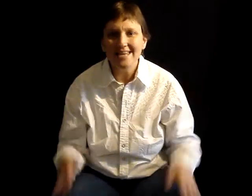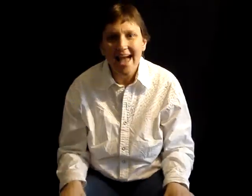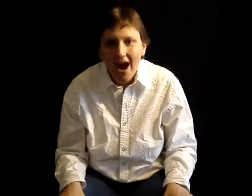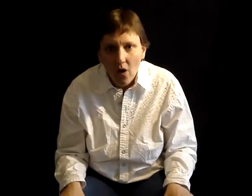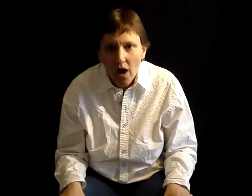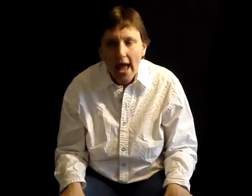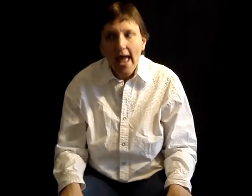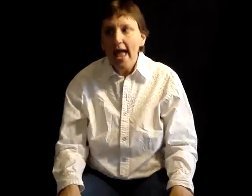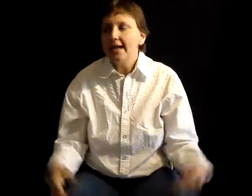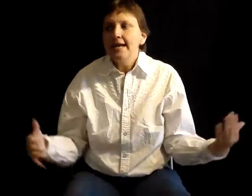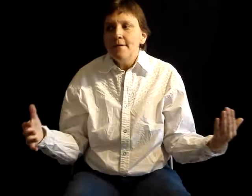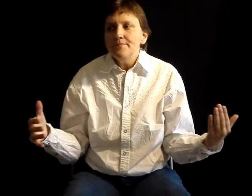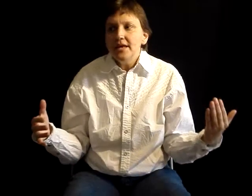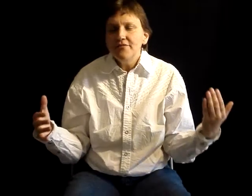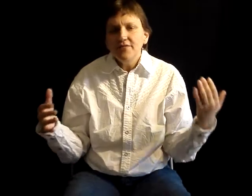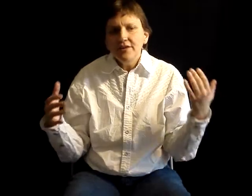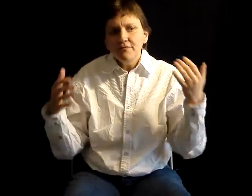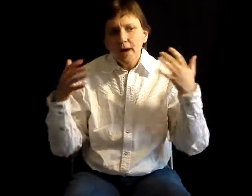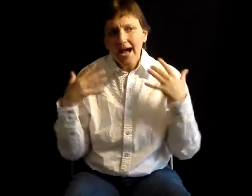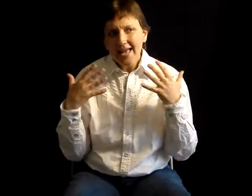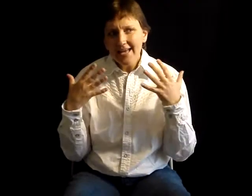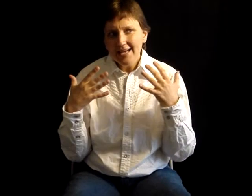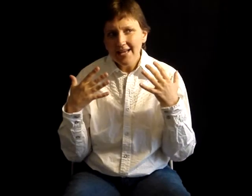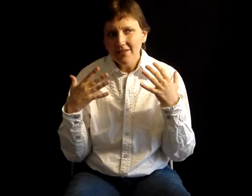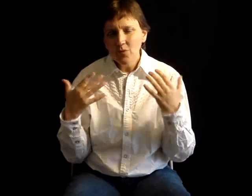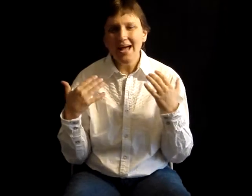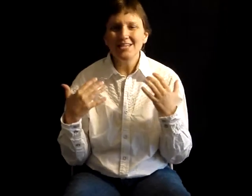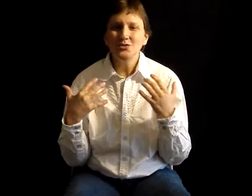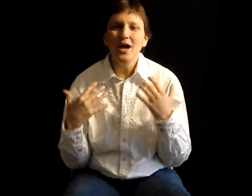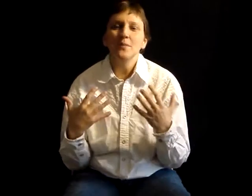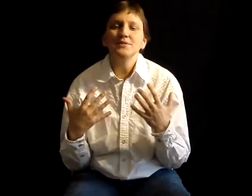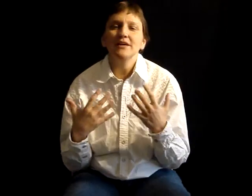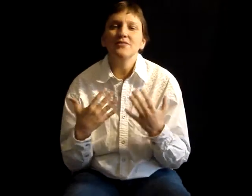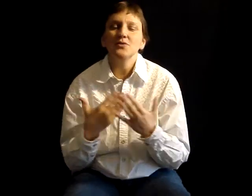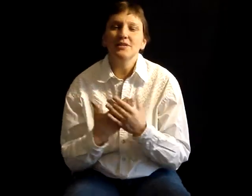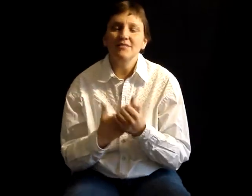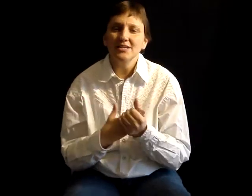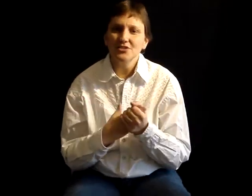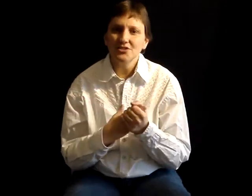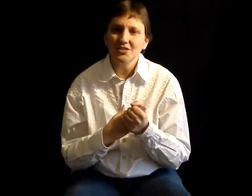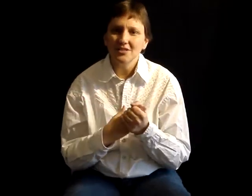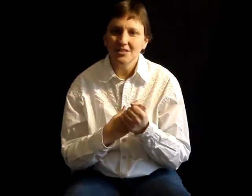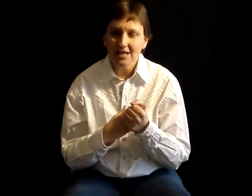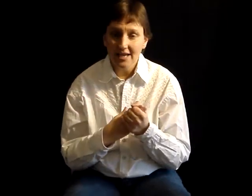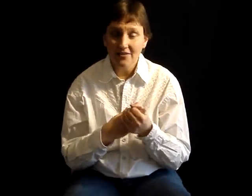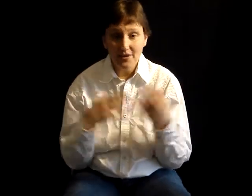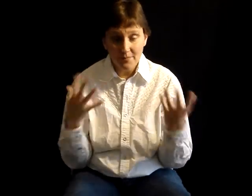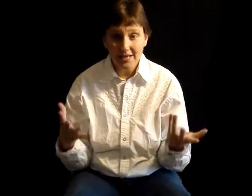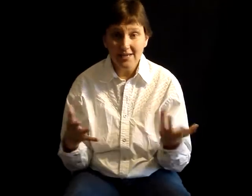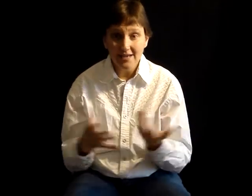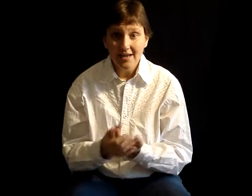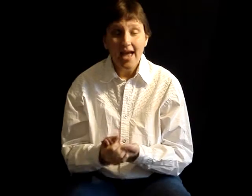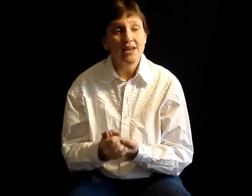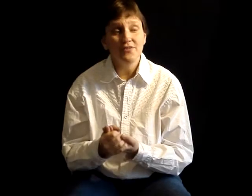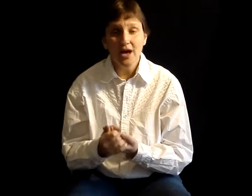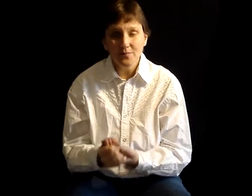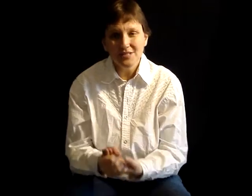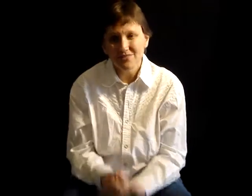now. And if what I do helps I View It investors to get their money, and if it helps the